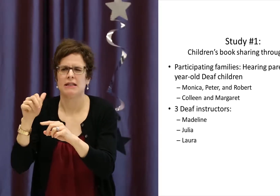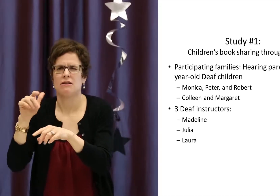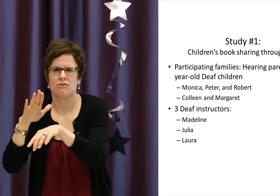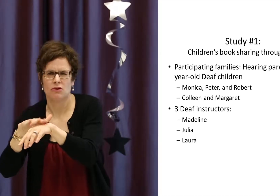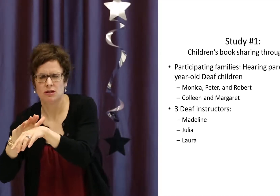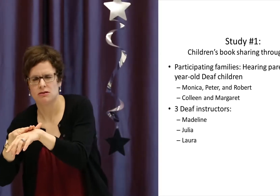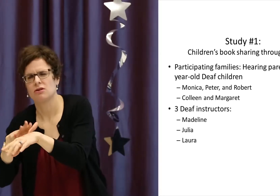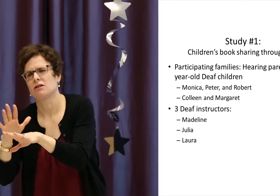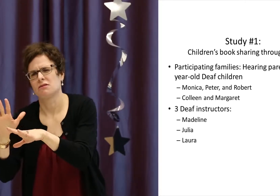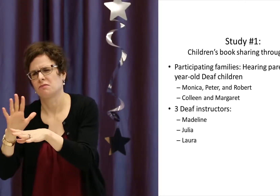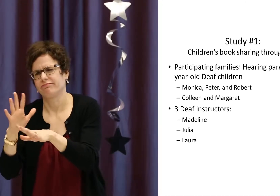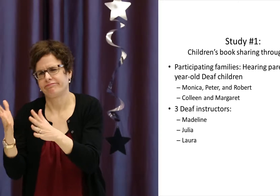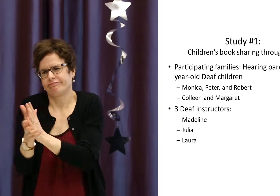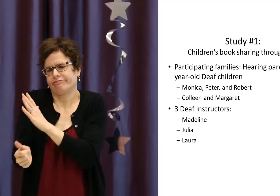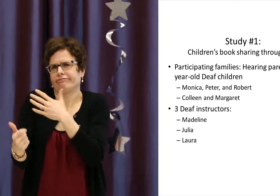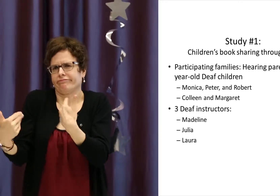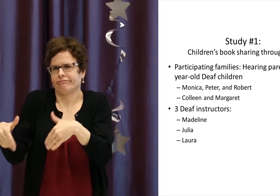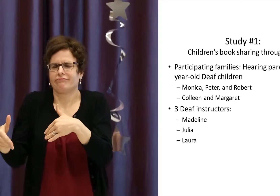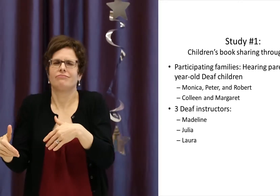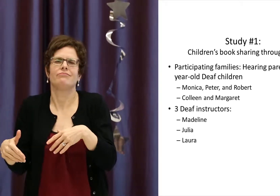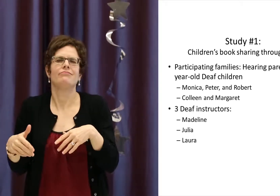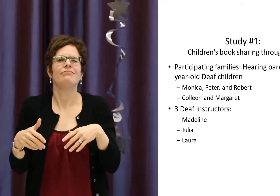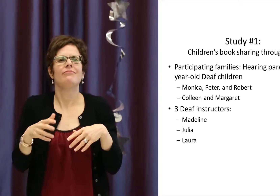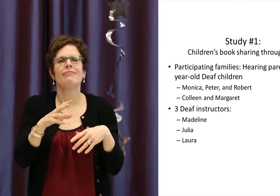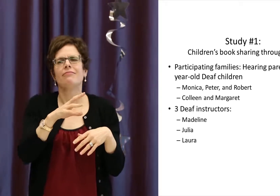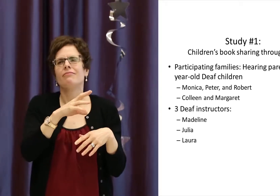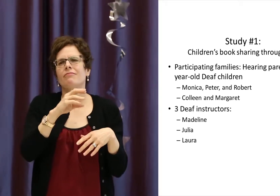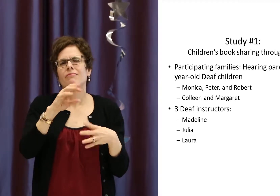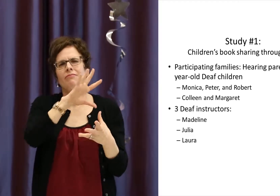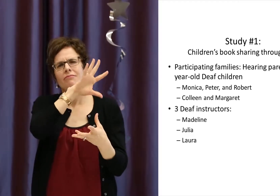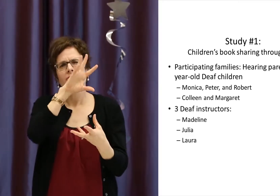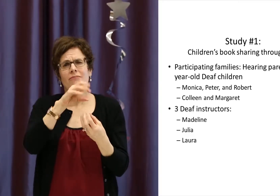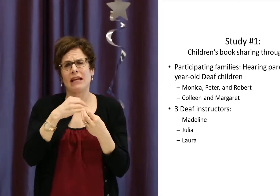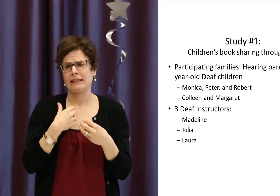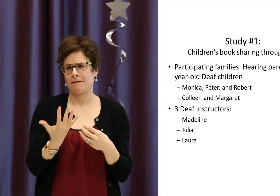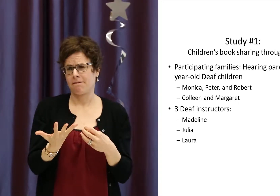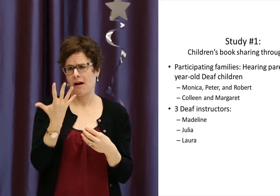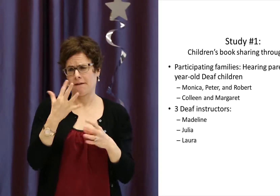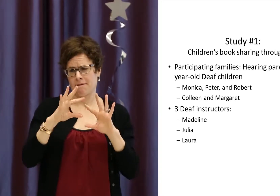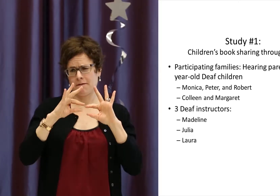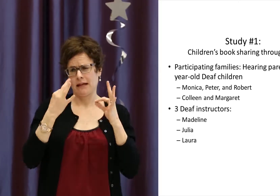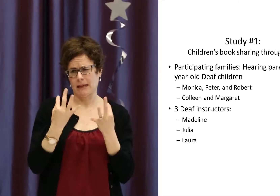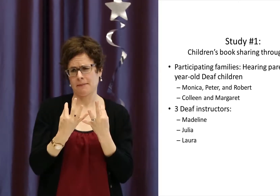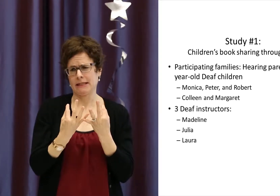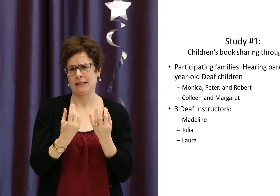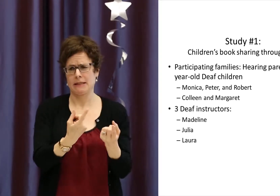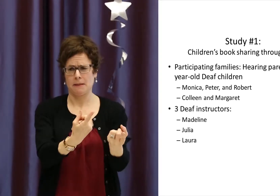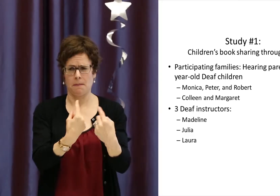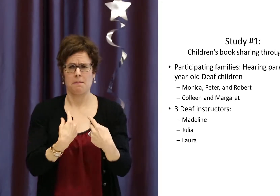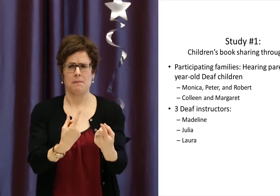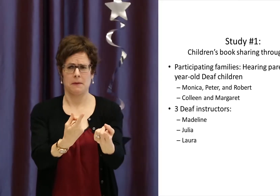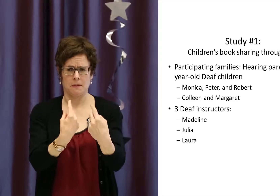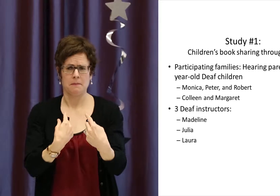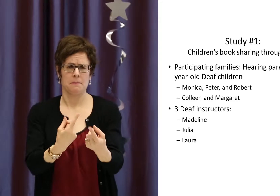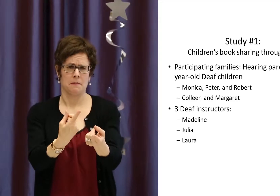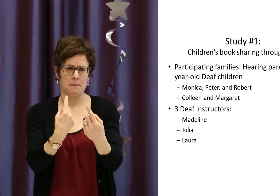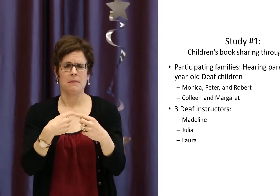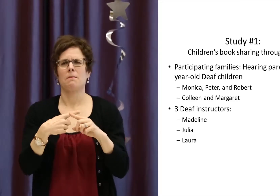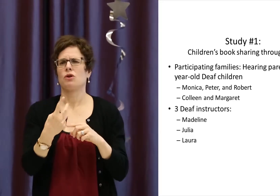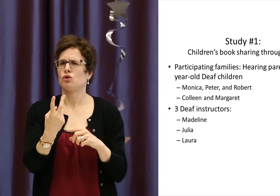them was an ASL instructor as well as a consultant. But they were all extremely skilled instructors. There were five families that